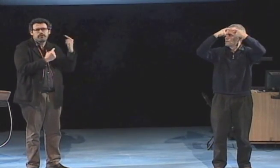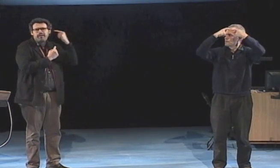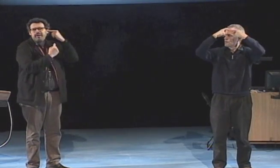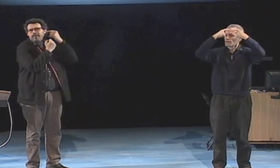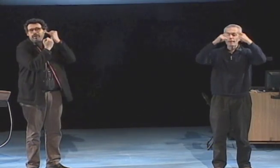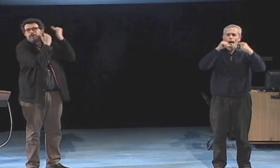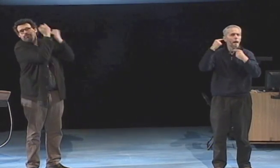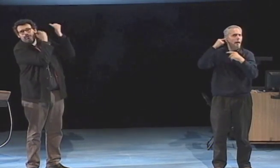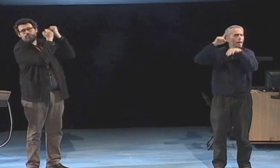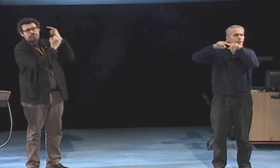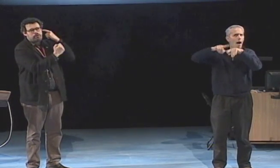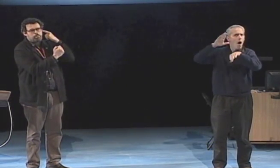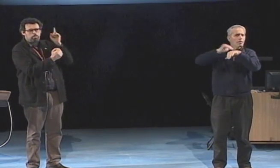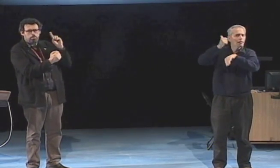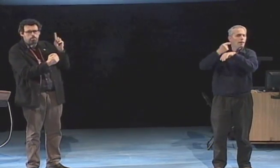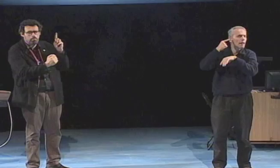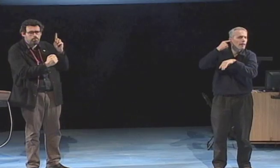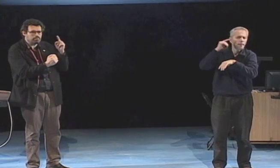powers